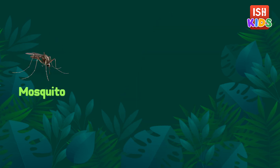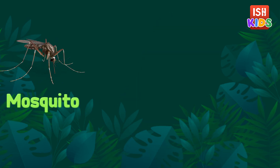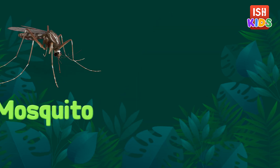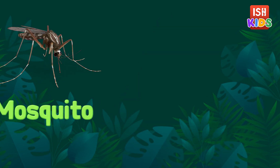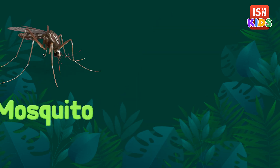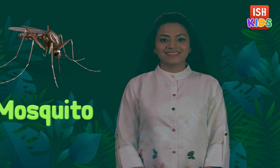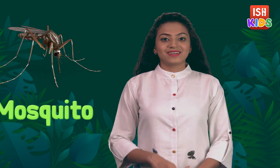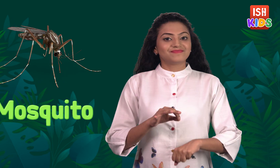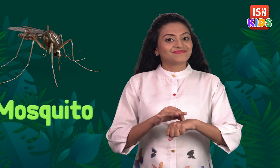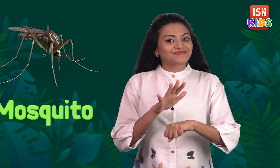Mosquito